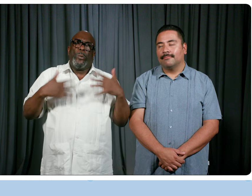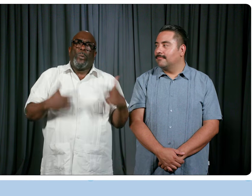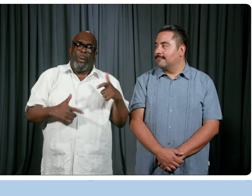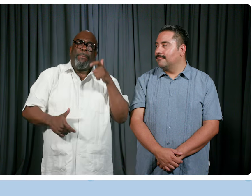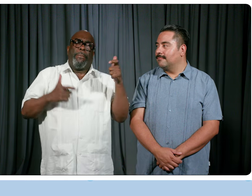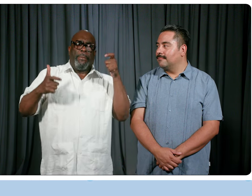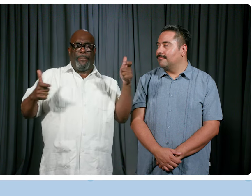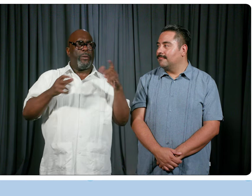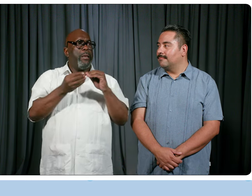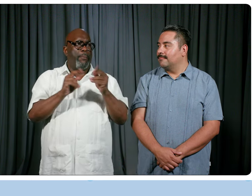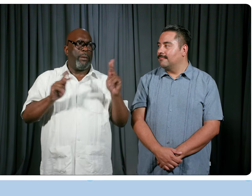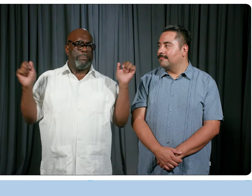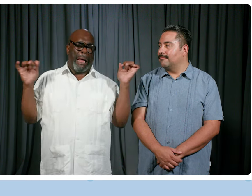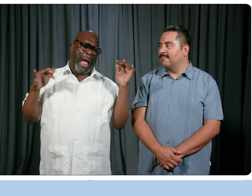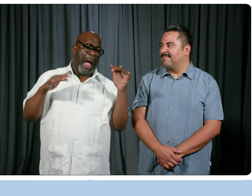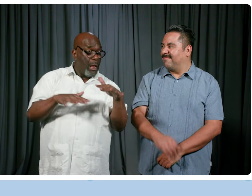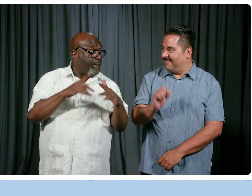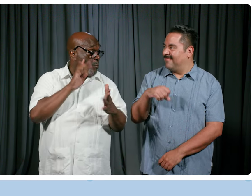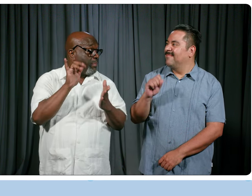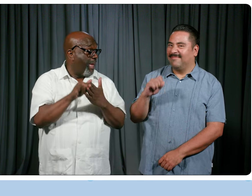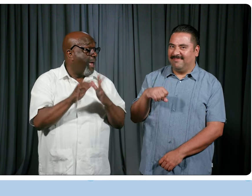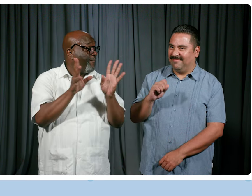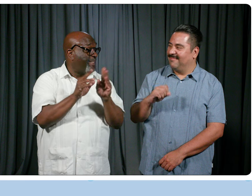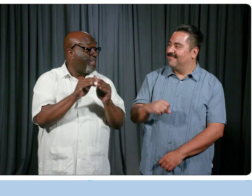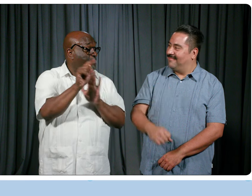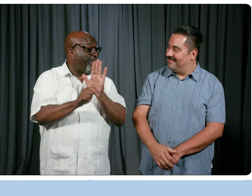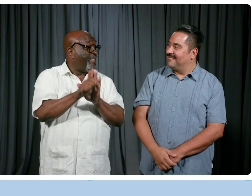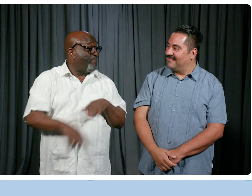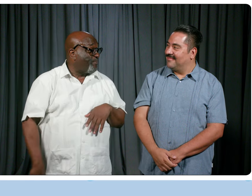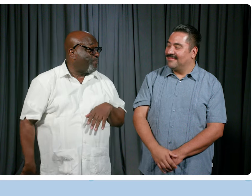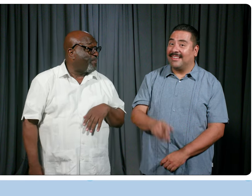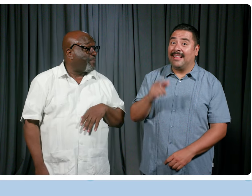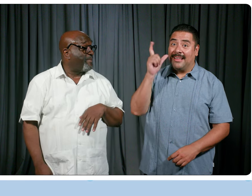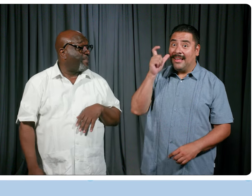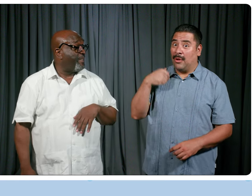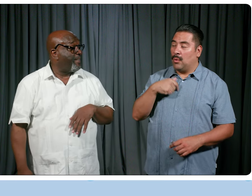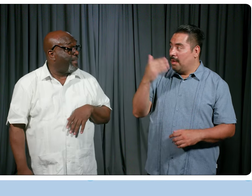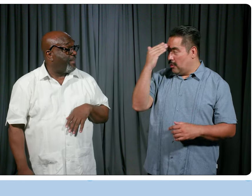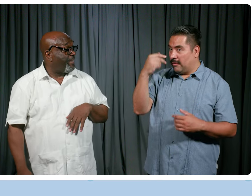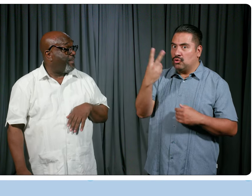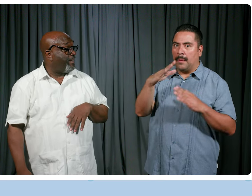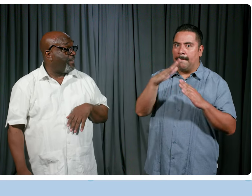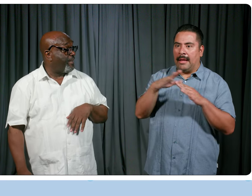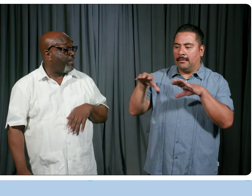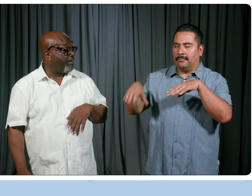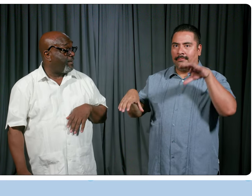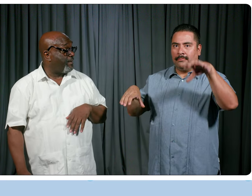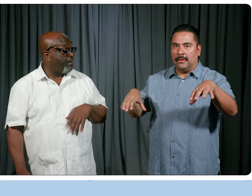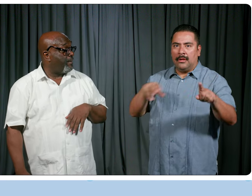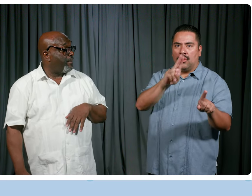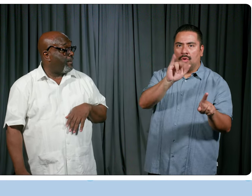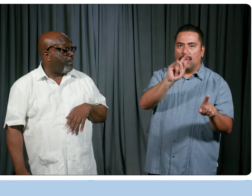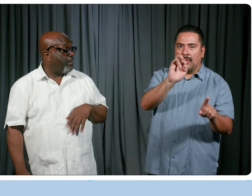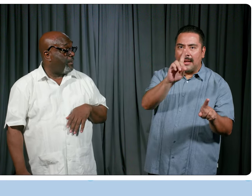significant number of people will be here for that, you know, convention period. And we know that there's two main locations of the convention